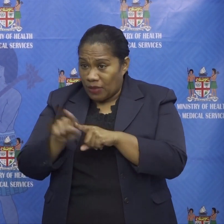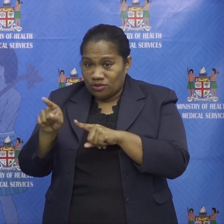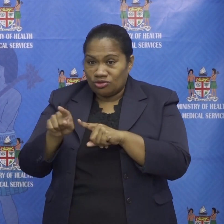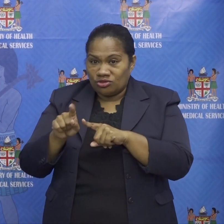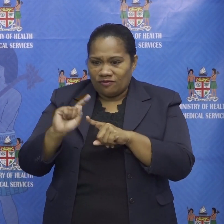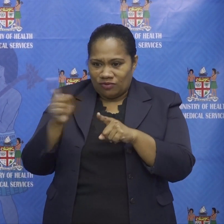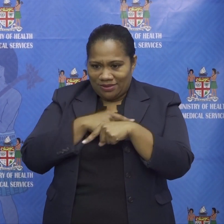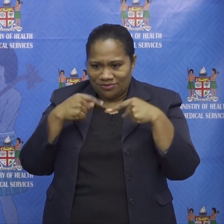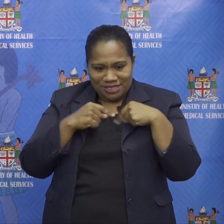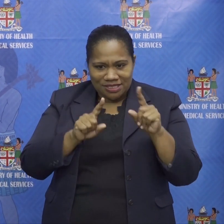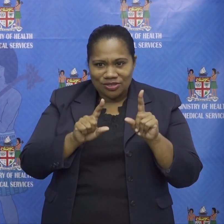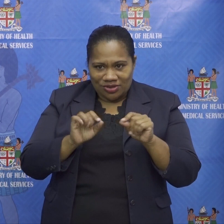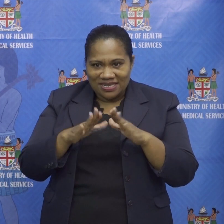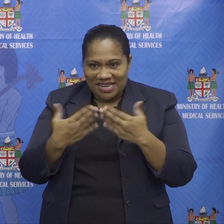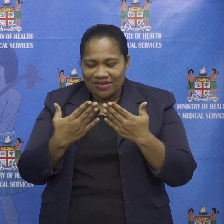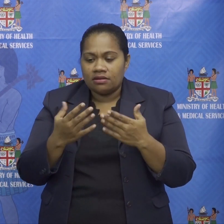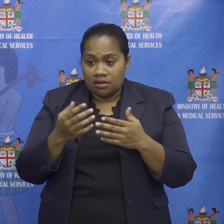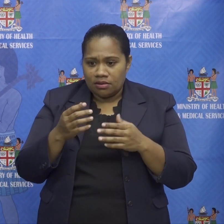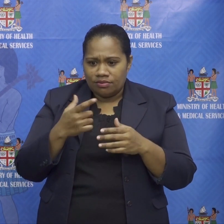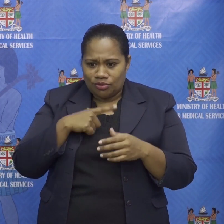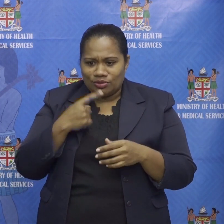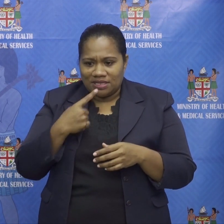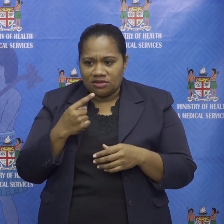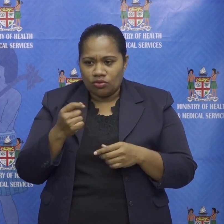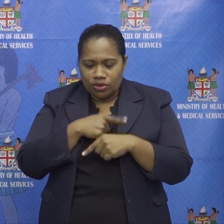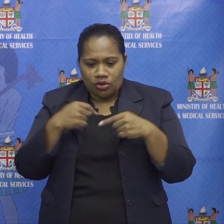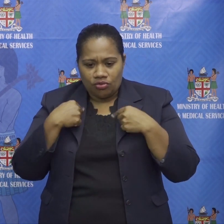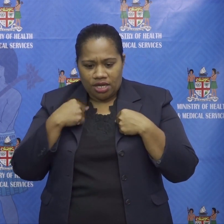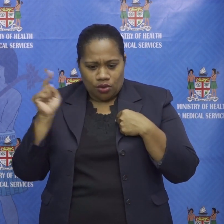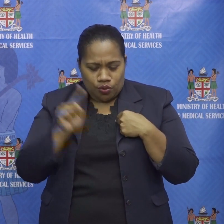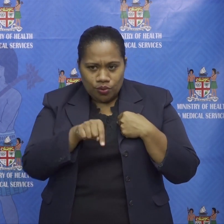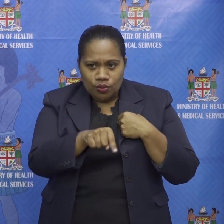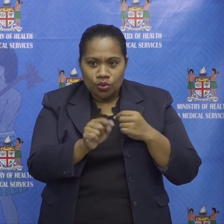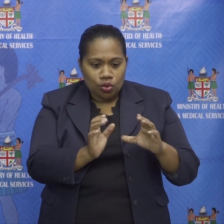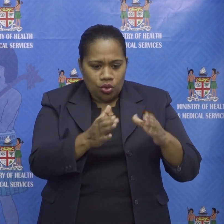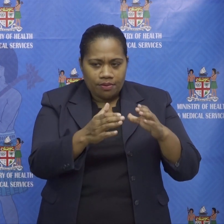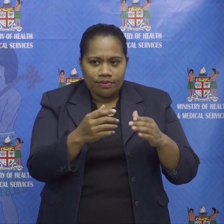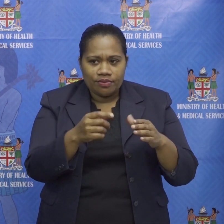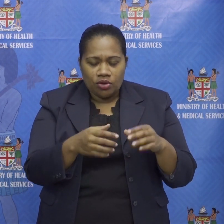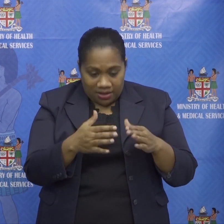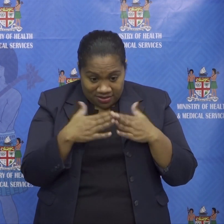down very firmly on that group uh there's a group that are currently in and we're keeping them in